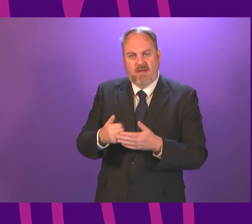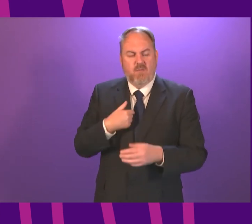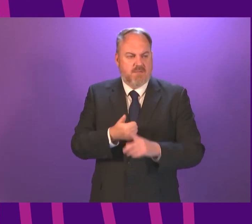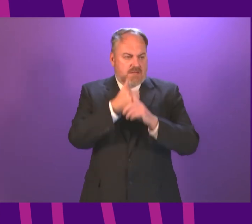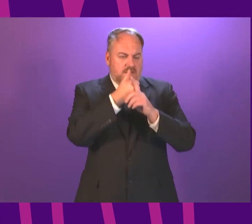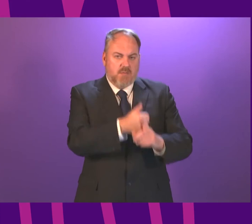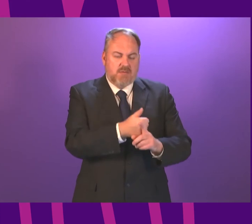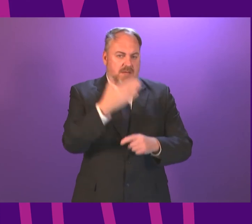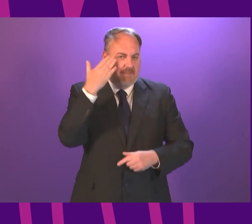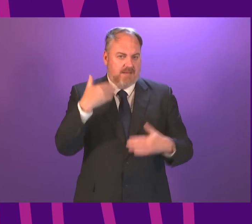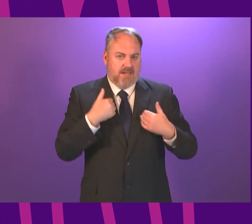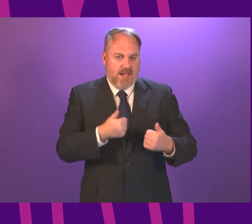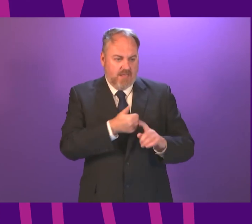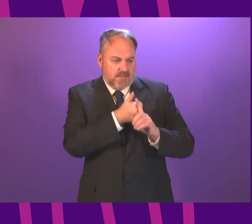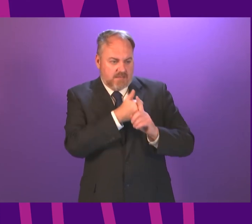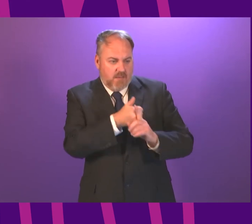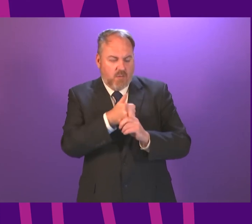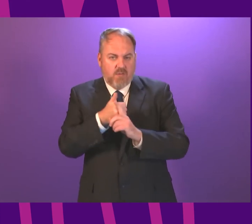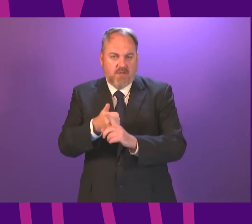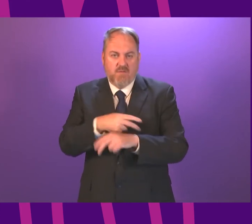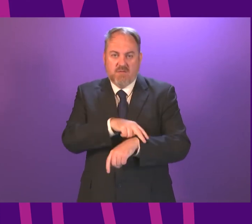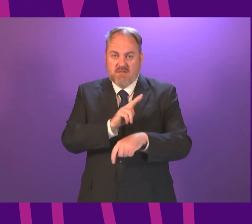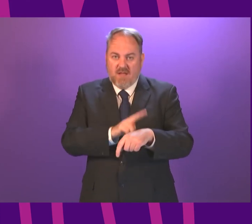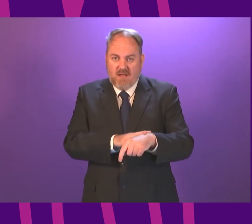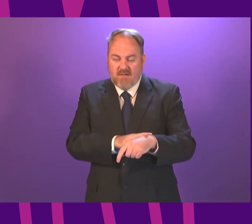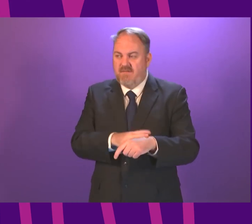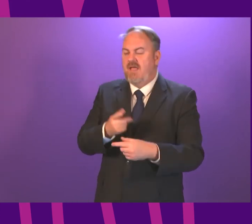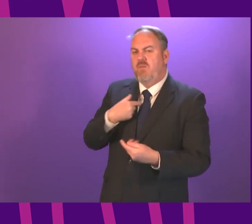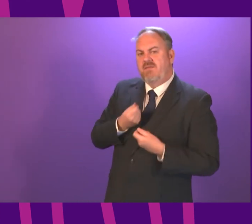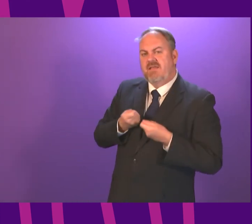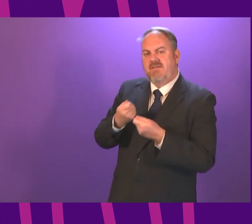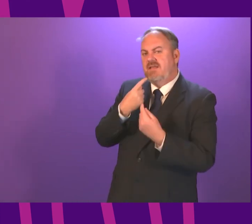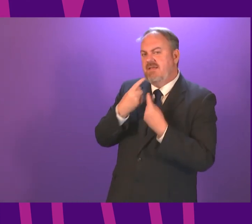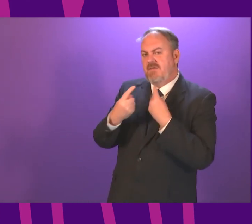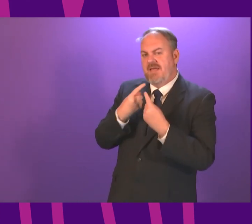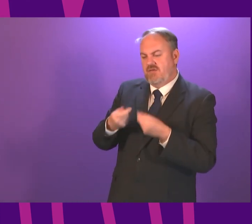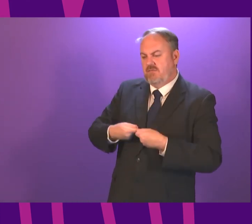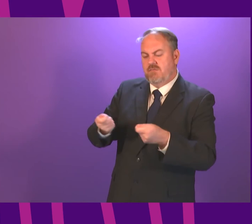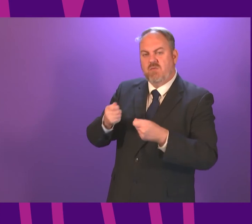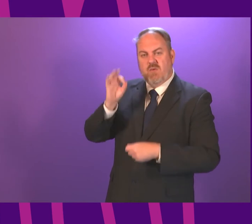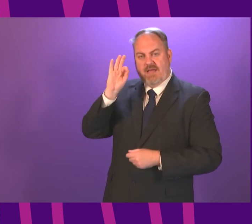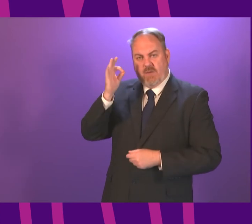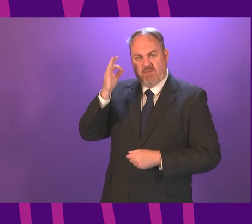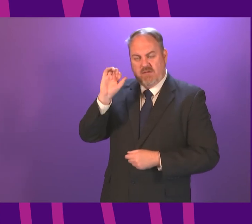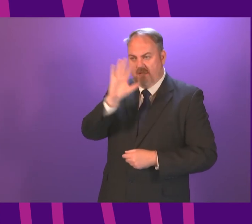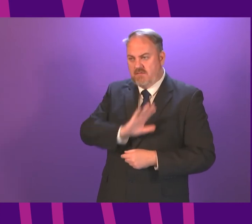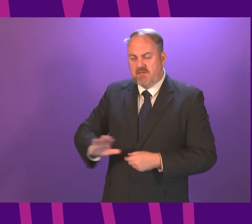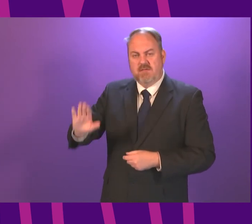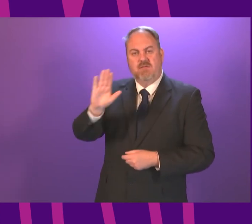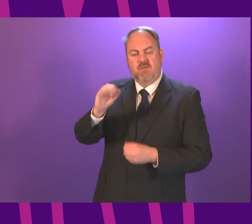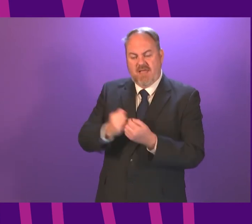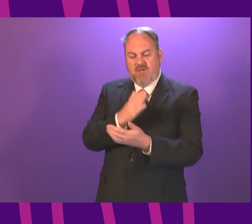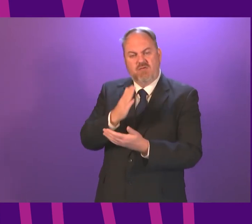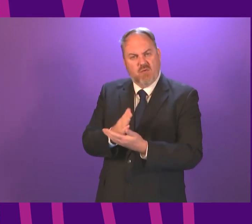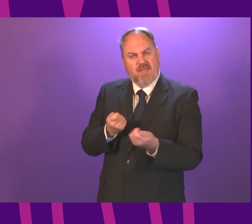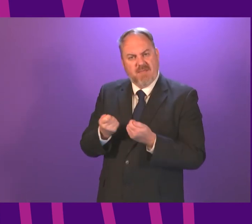health support for staff, in addition to existing guidance for local authorities and schools to manage behaviour. We will continue to put the health and well-being of both